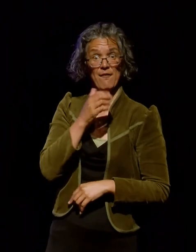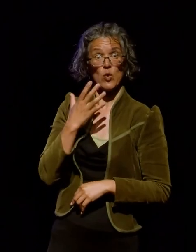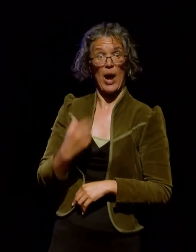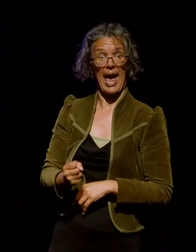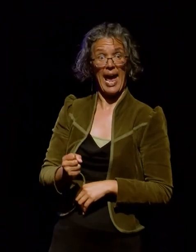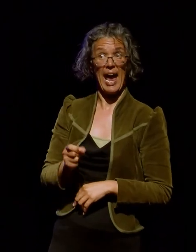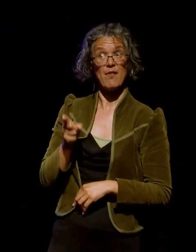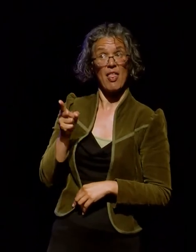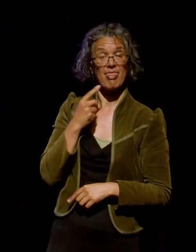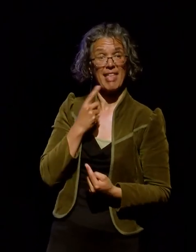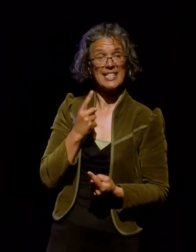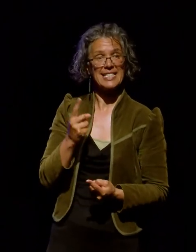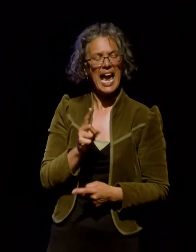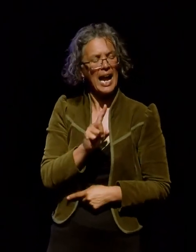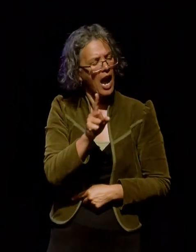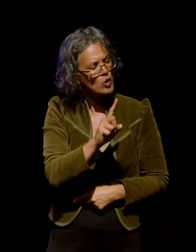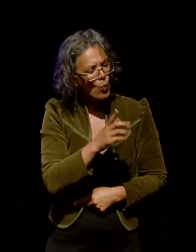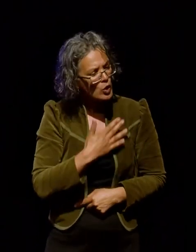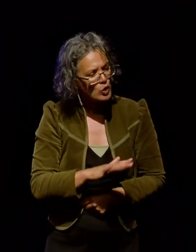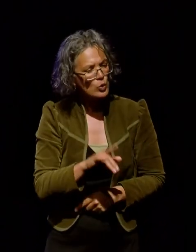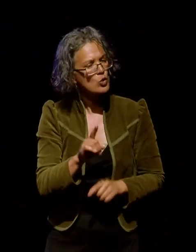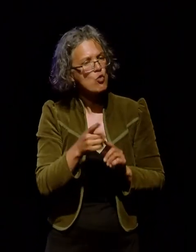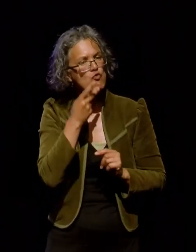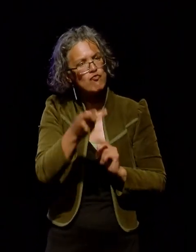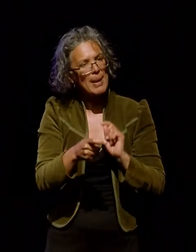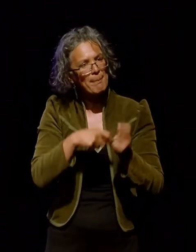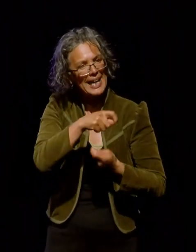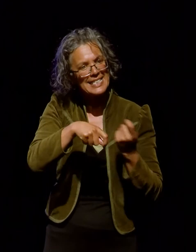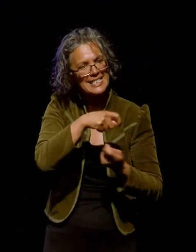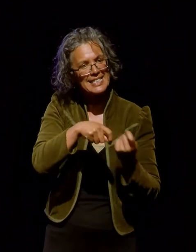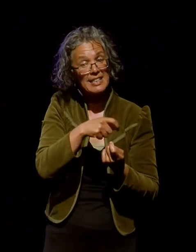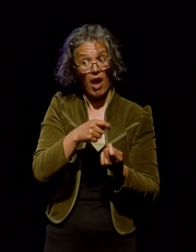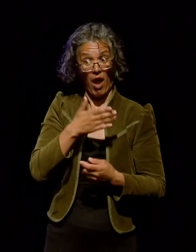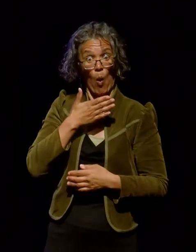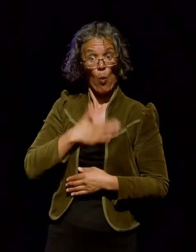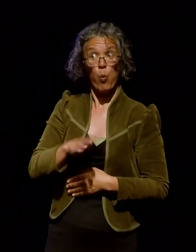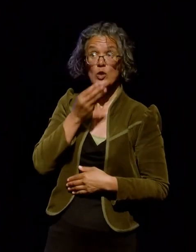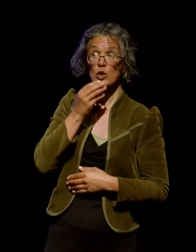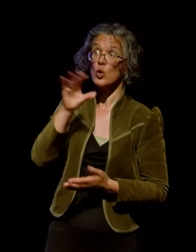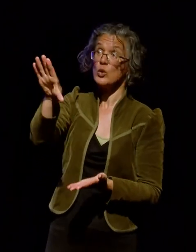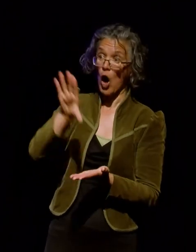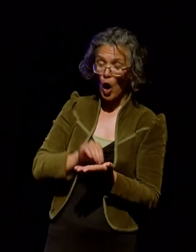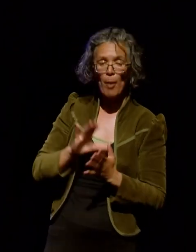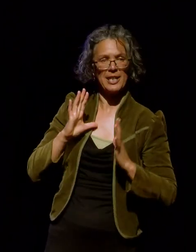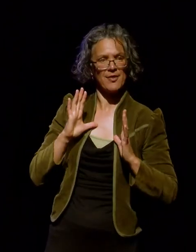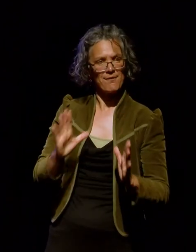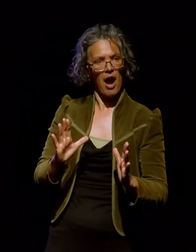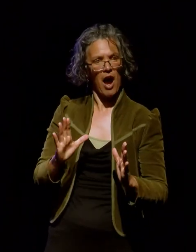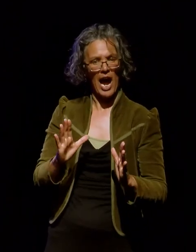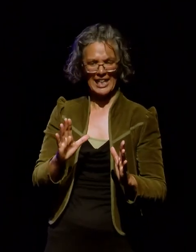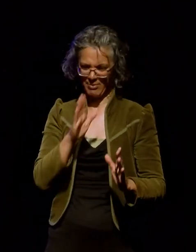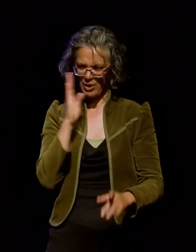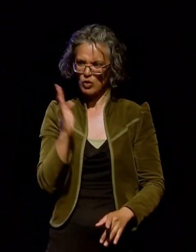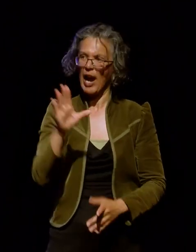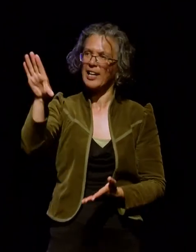owner is saying they don't want you to remix it. They're saying it's not allowed. But if you do want to use it, copying is fine. You just have to use it as